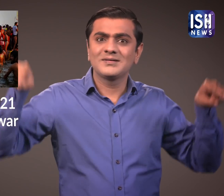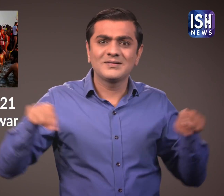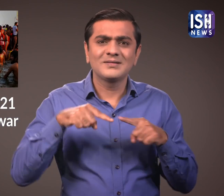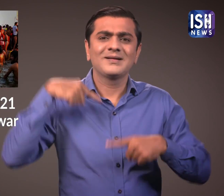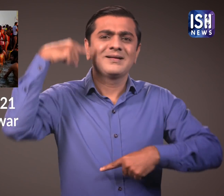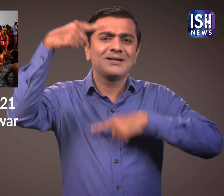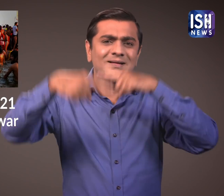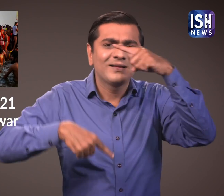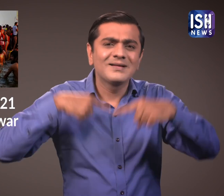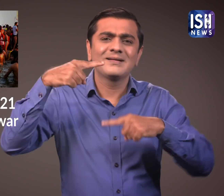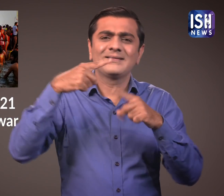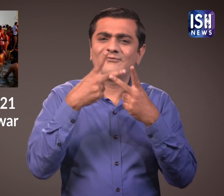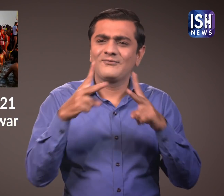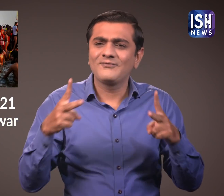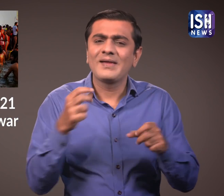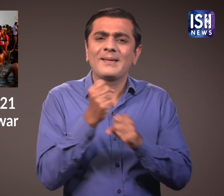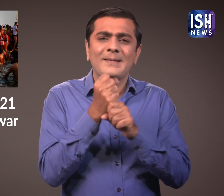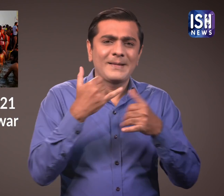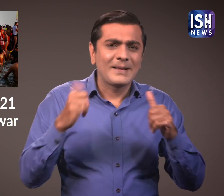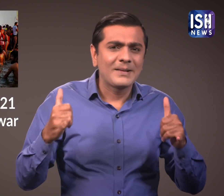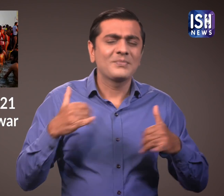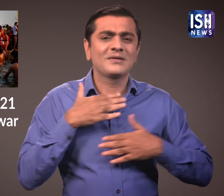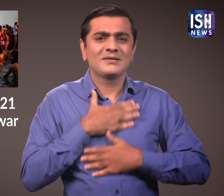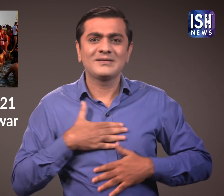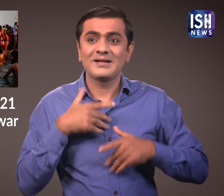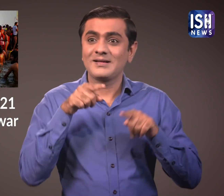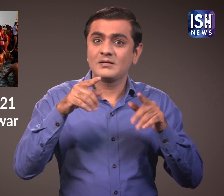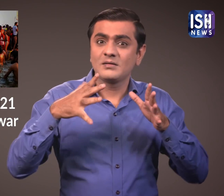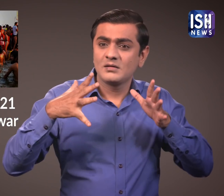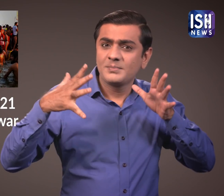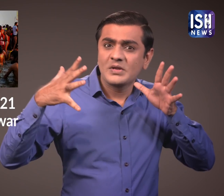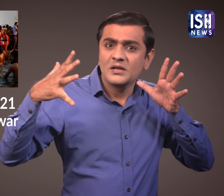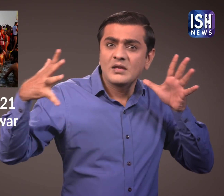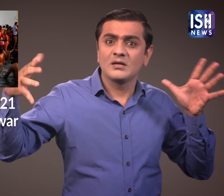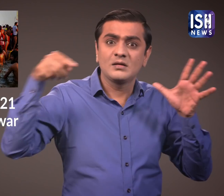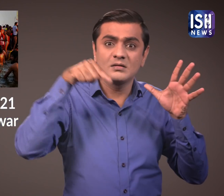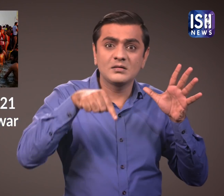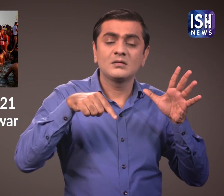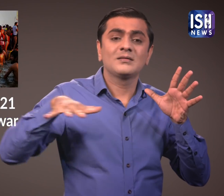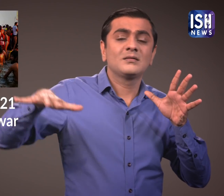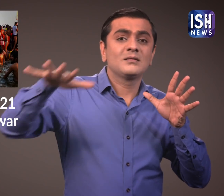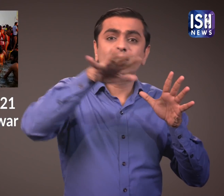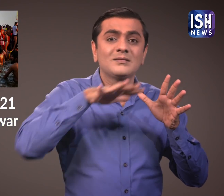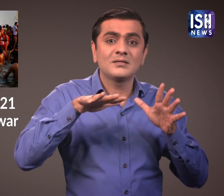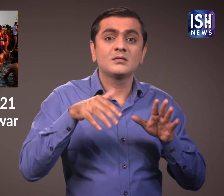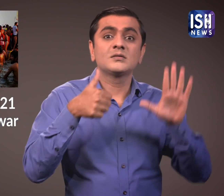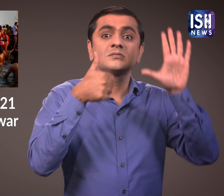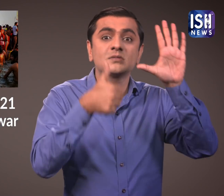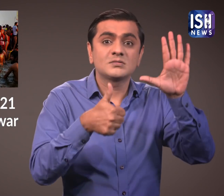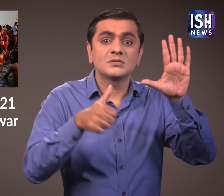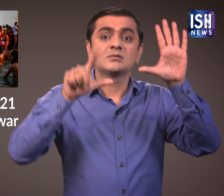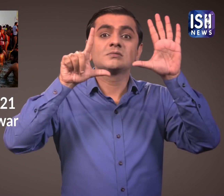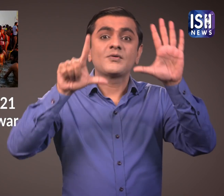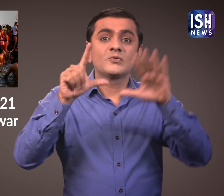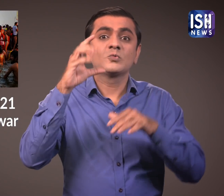The Kumbh Mela which is spread over an area of 670 hectares.